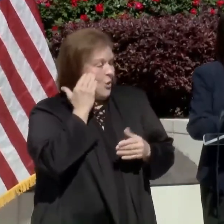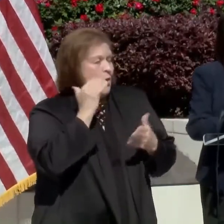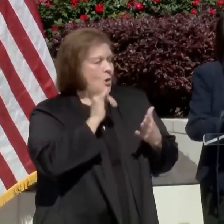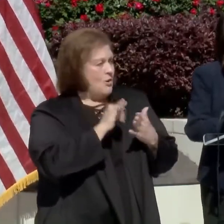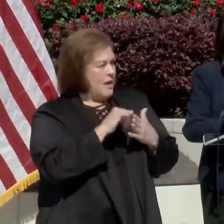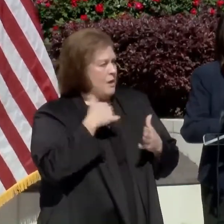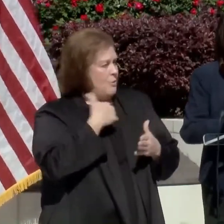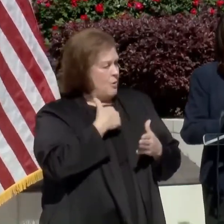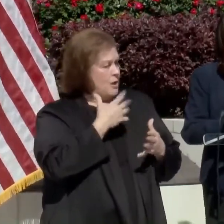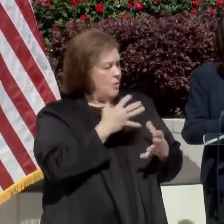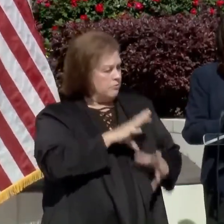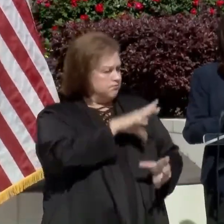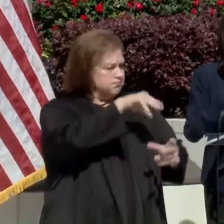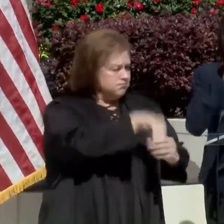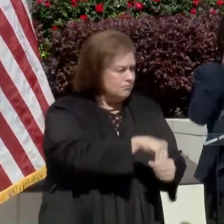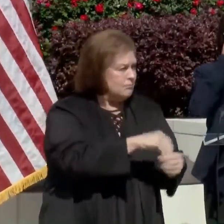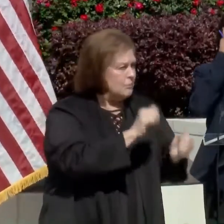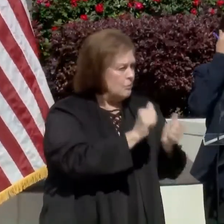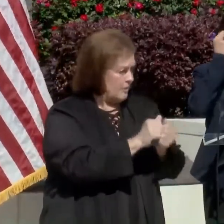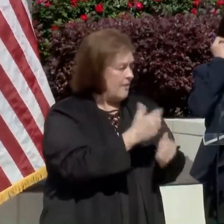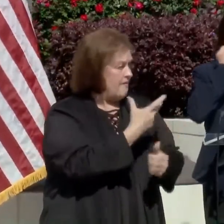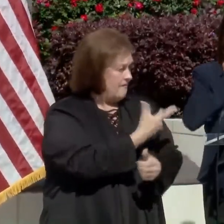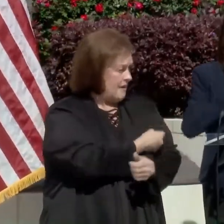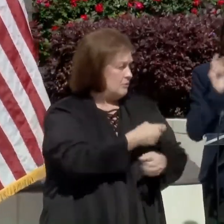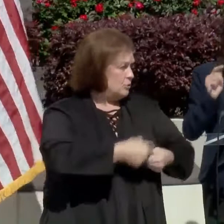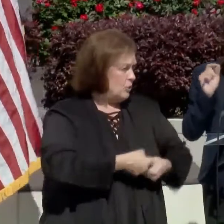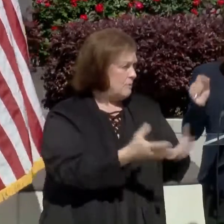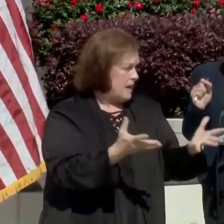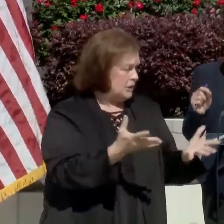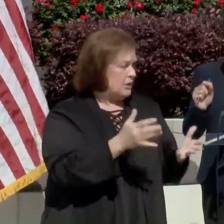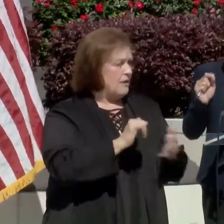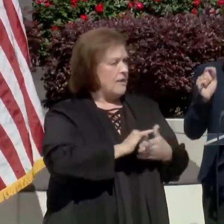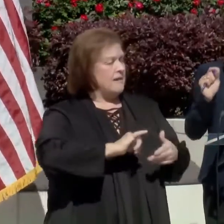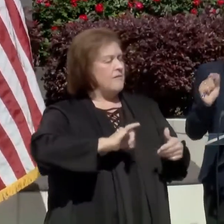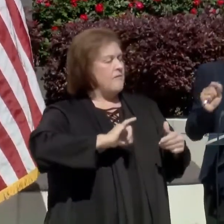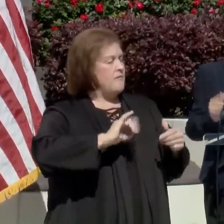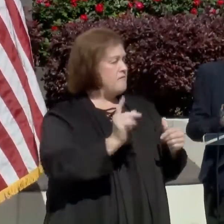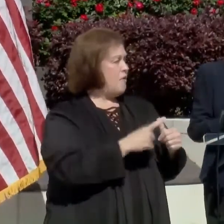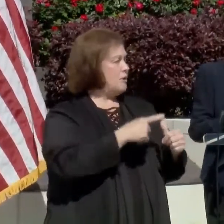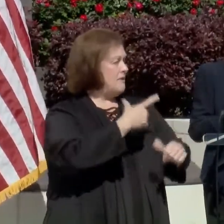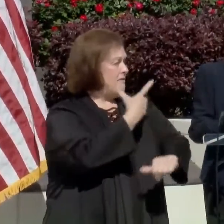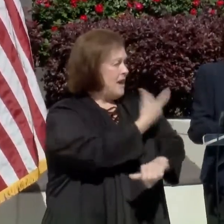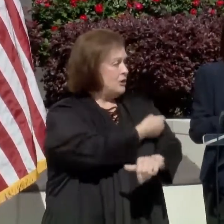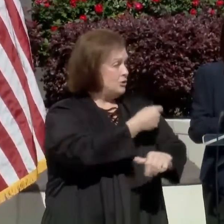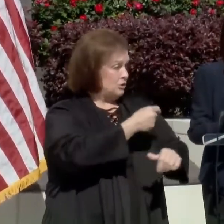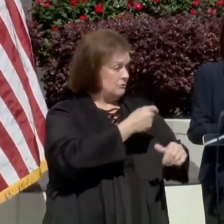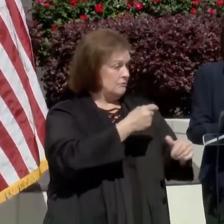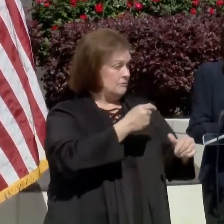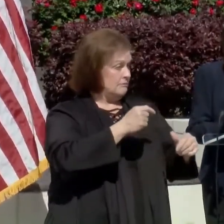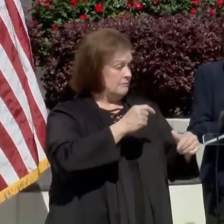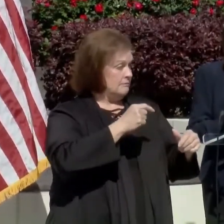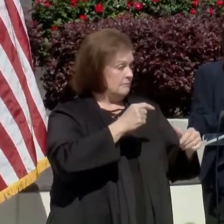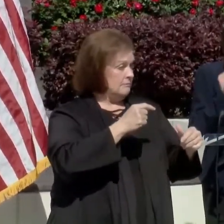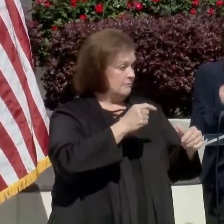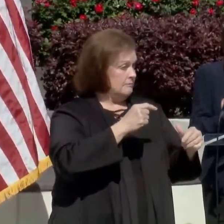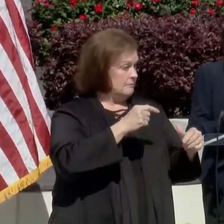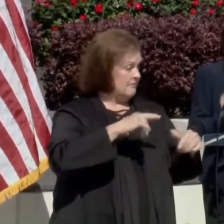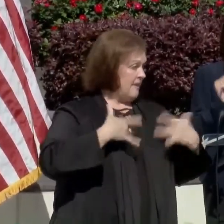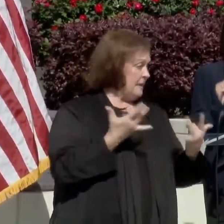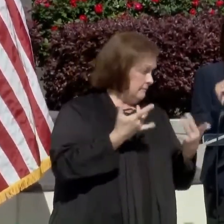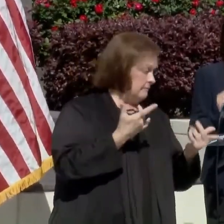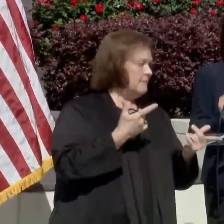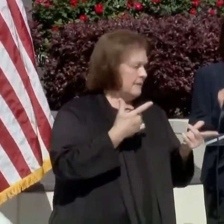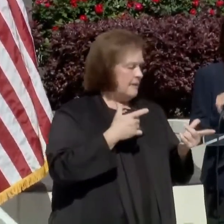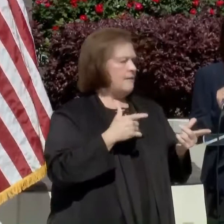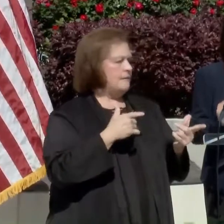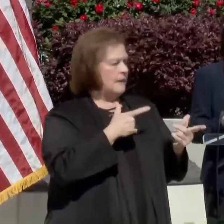as much of the vaccination distribution as possible at that very first vaccination event we had, they were working it and there was a smile